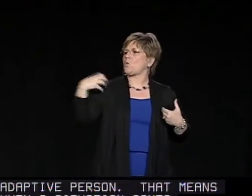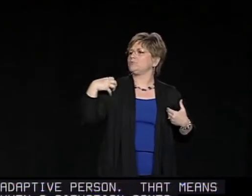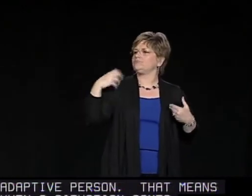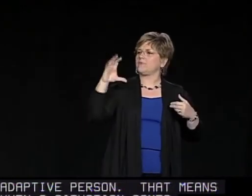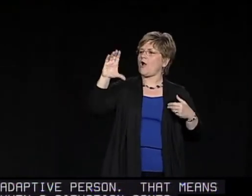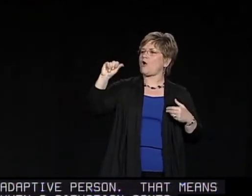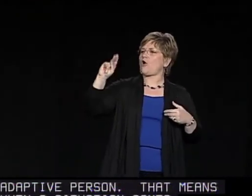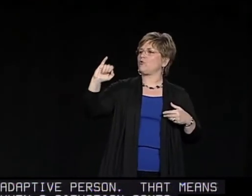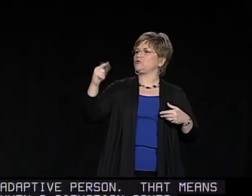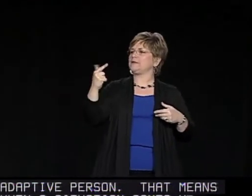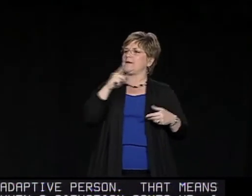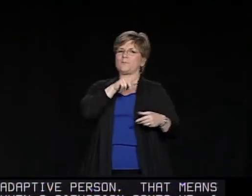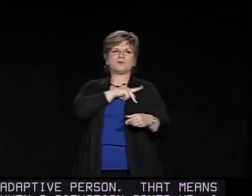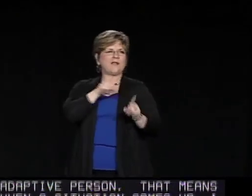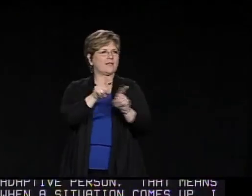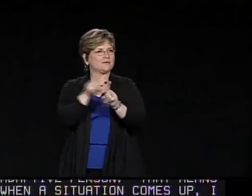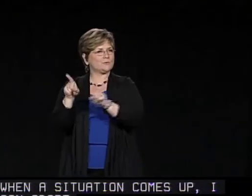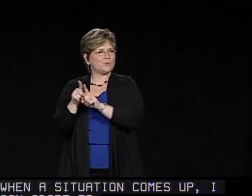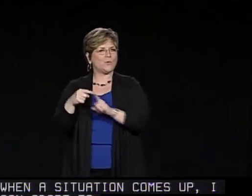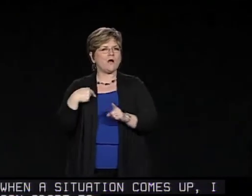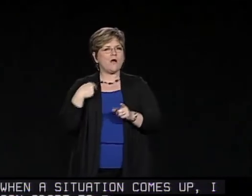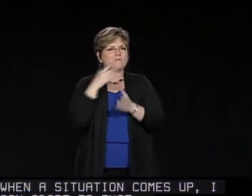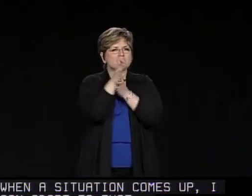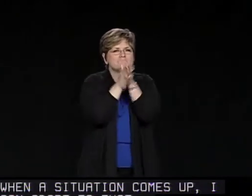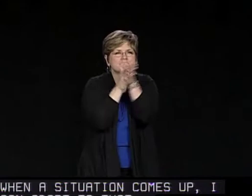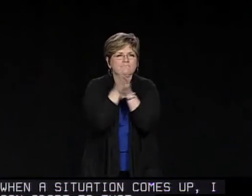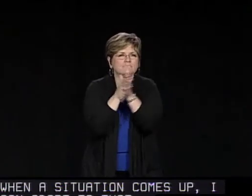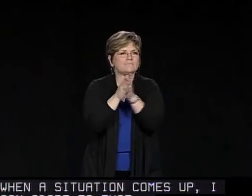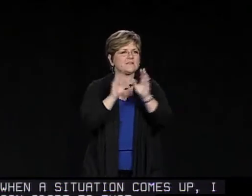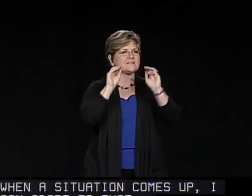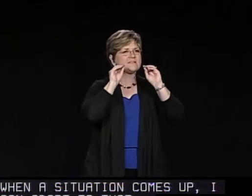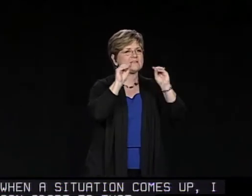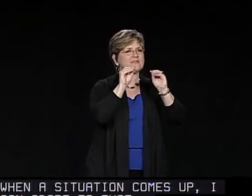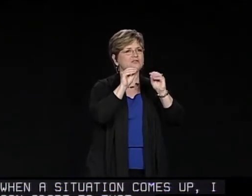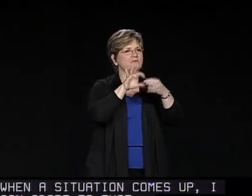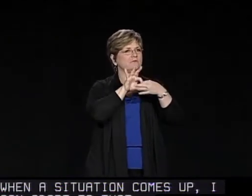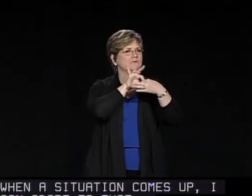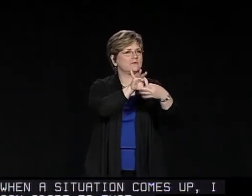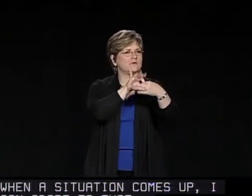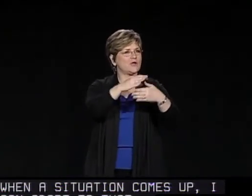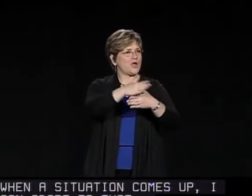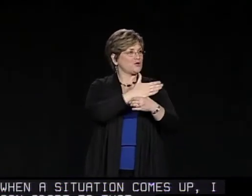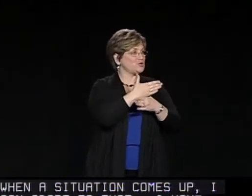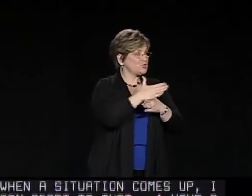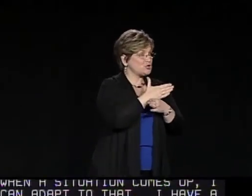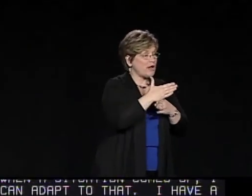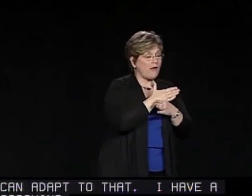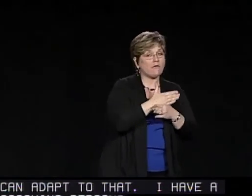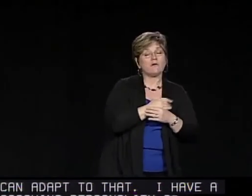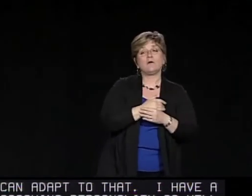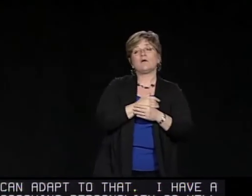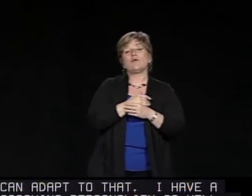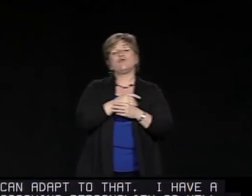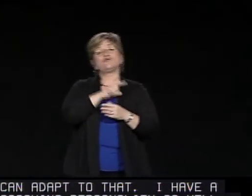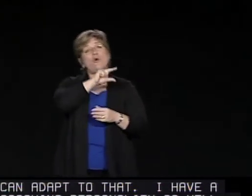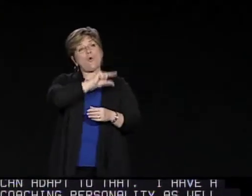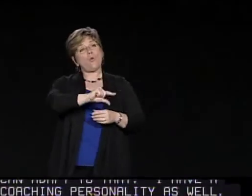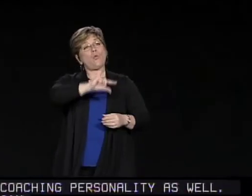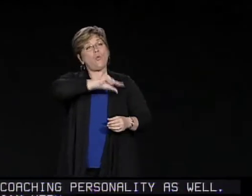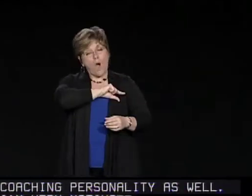adapt to that. I have a coaching personality as well. I'm very motivated to work with